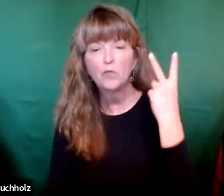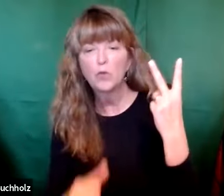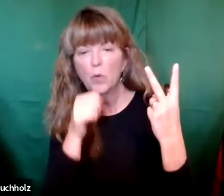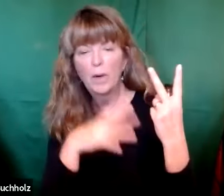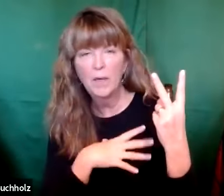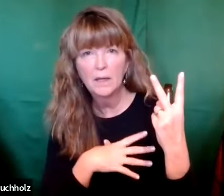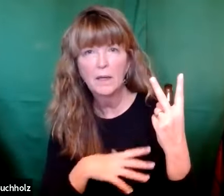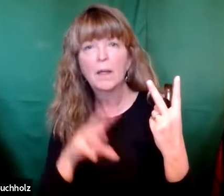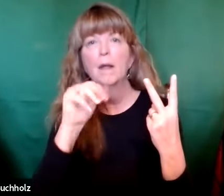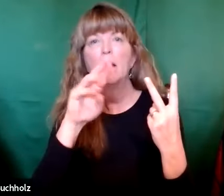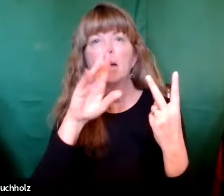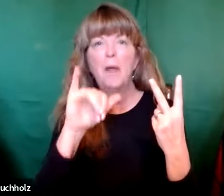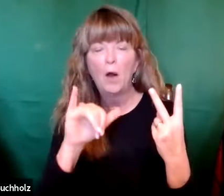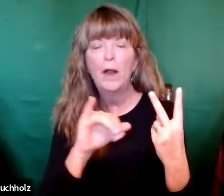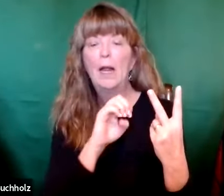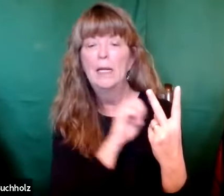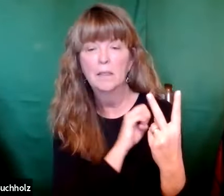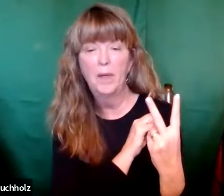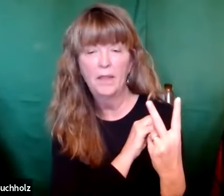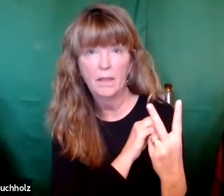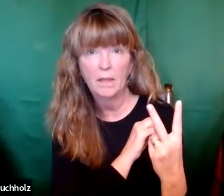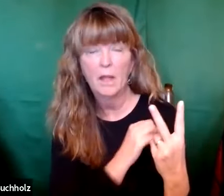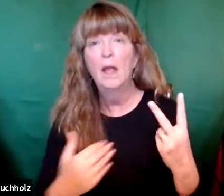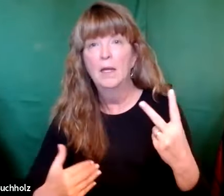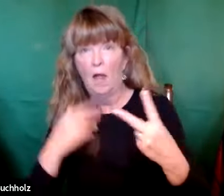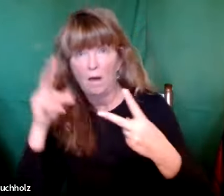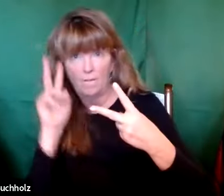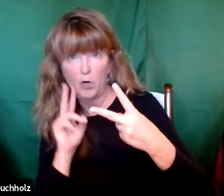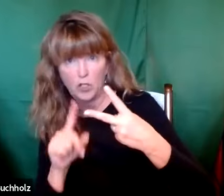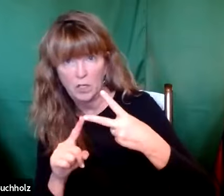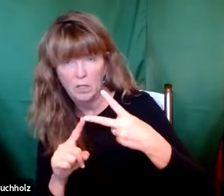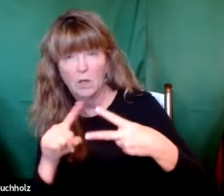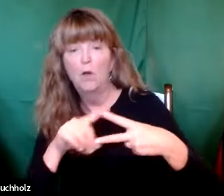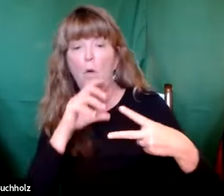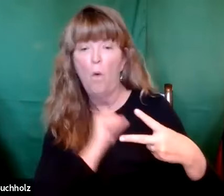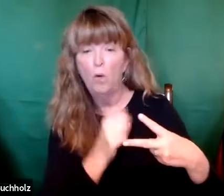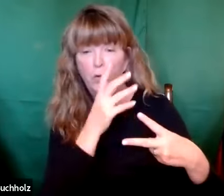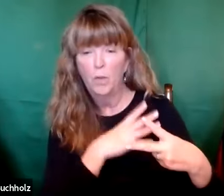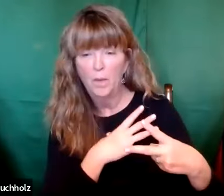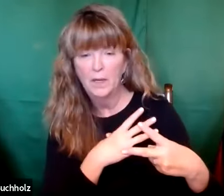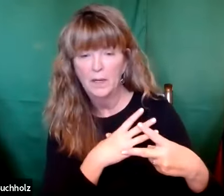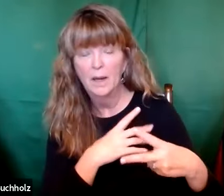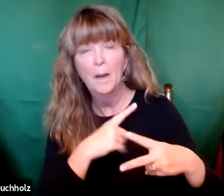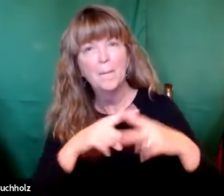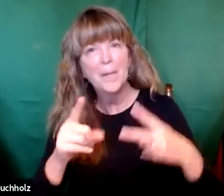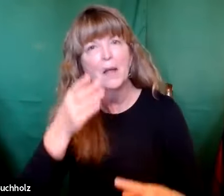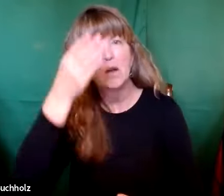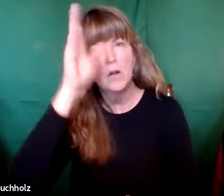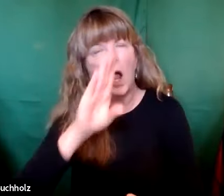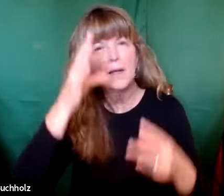So now this fourth sermon, again, is about the two women, Mary and Elizabeth. Mary was a young virgin, and Elizabeth was